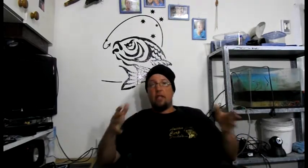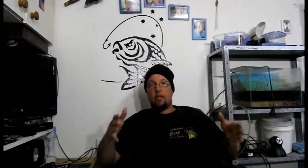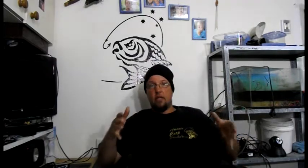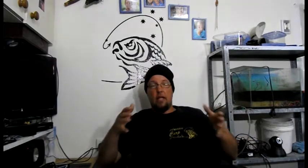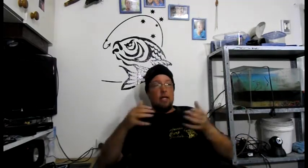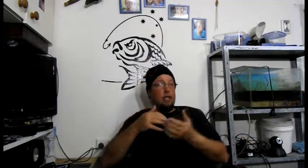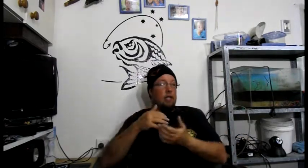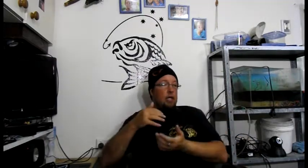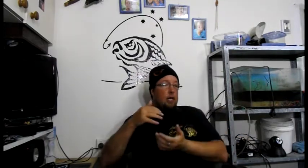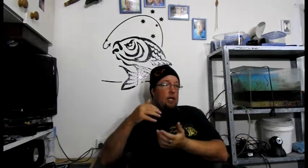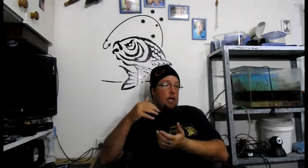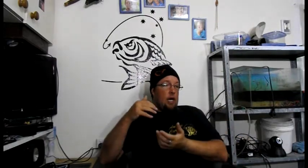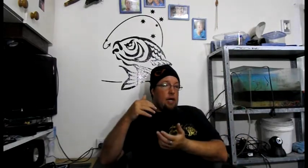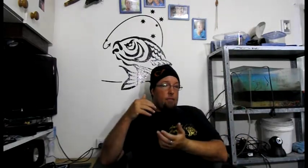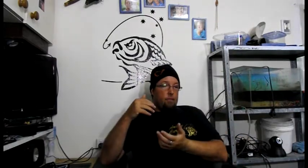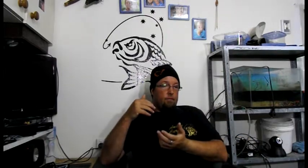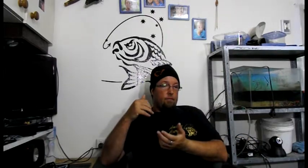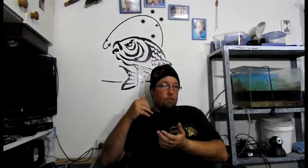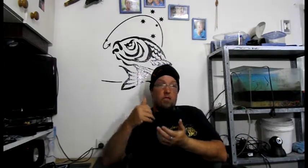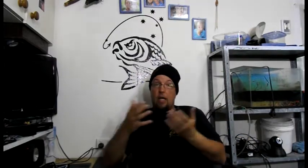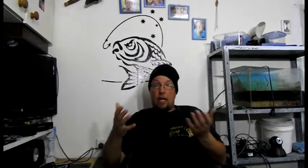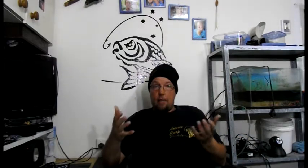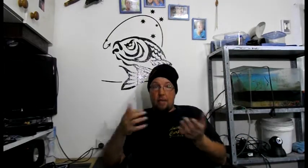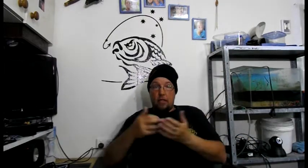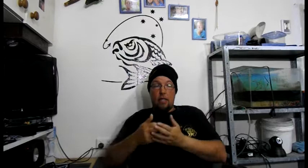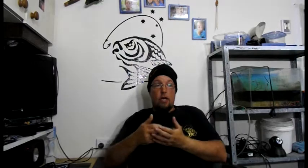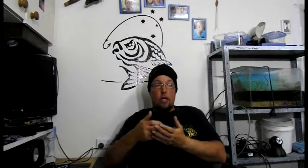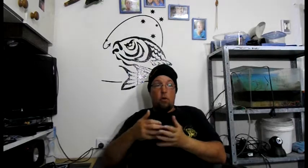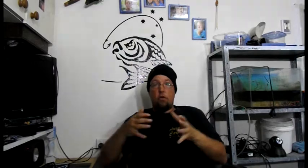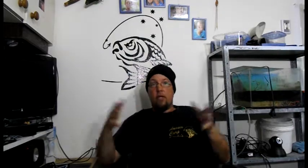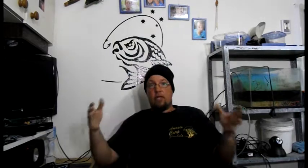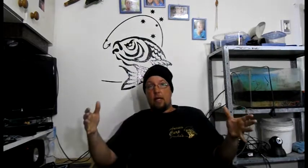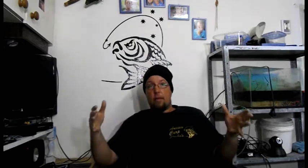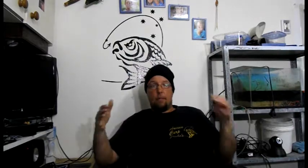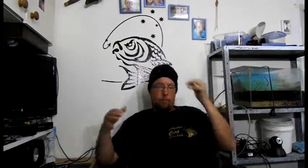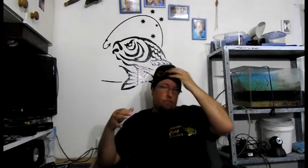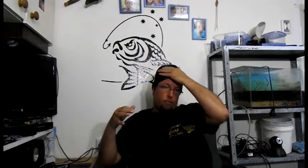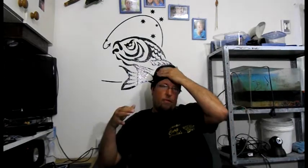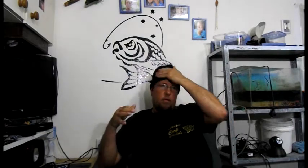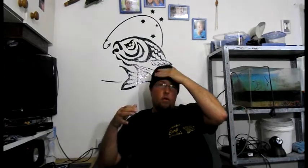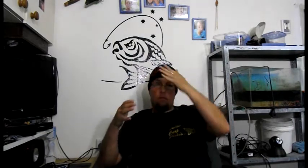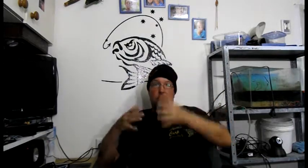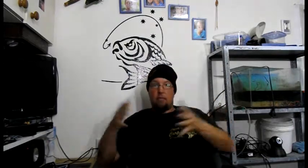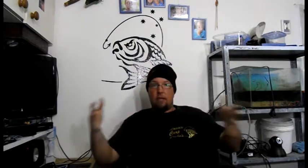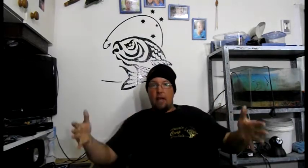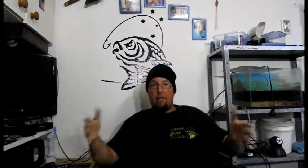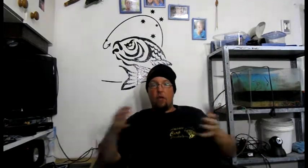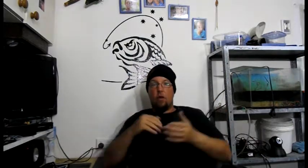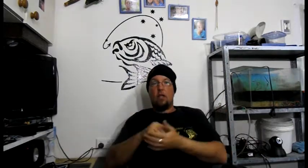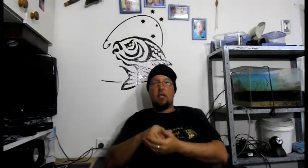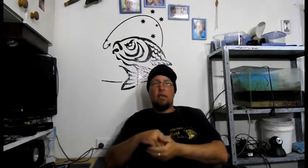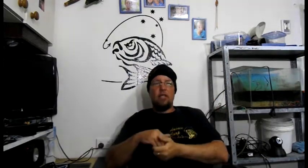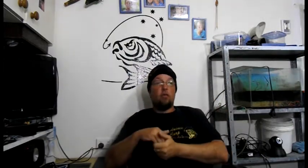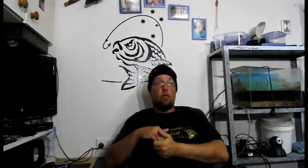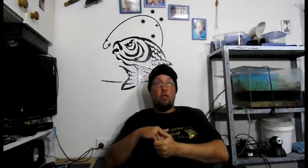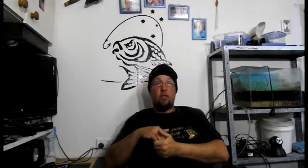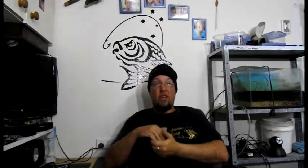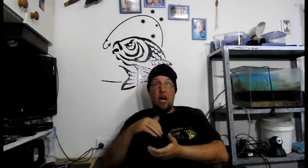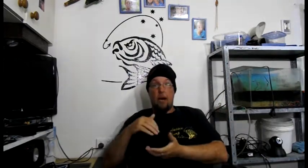like that. Charlie Carp, as I said, has already set up. That's what their fertilizers are based on. The use of carp.